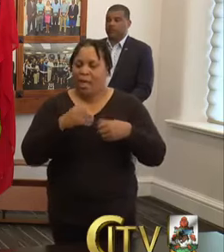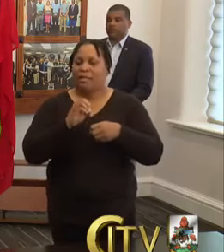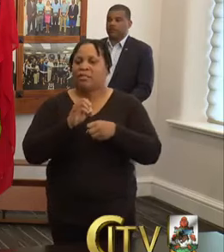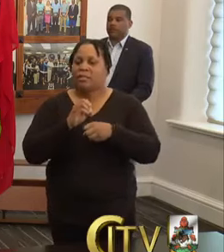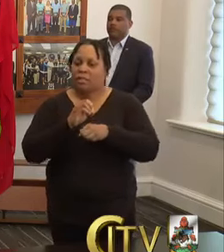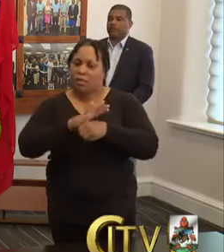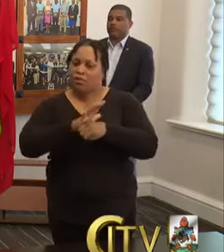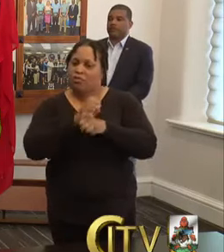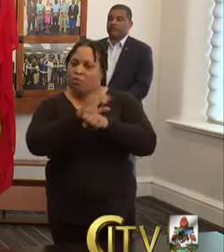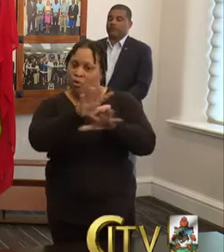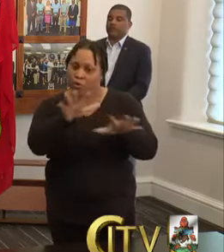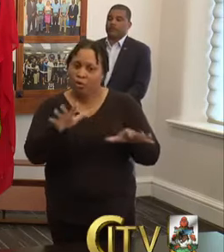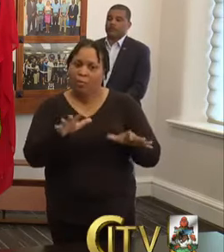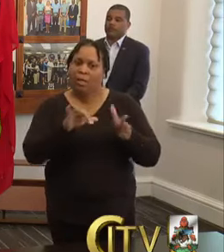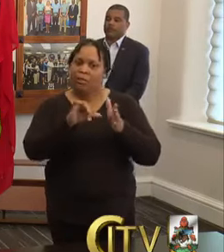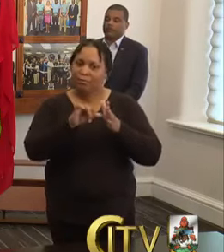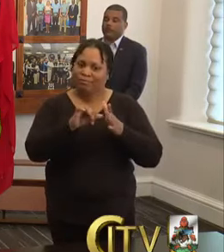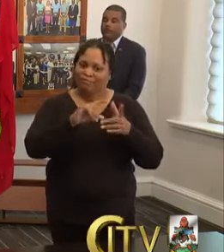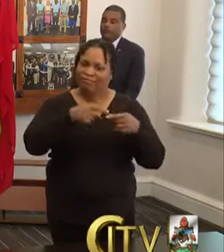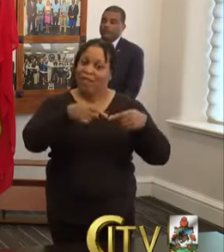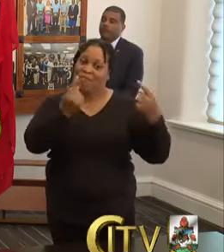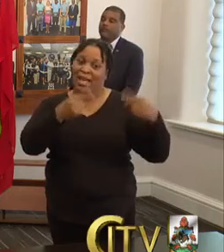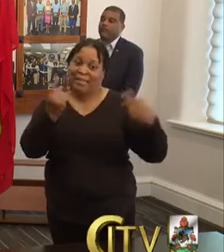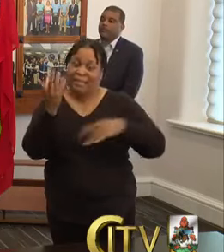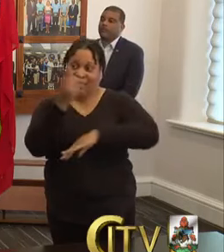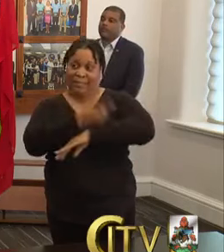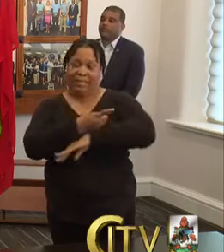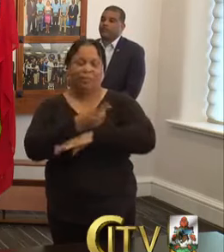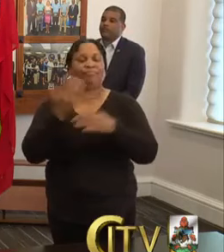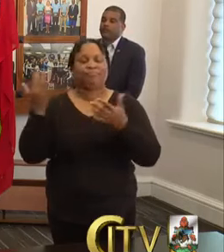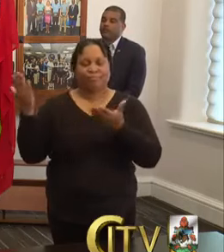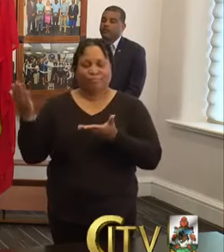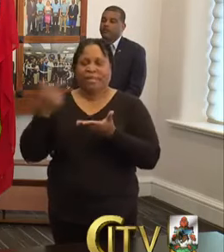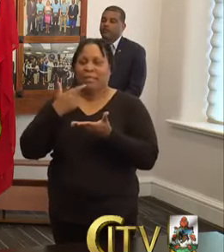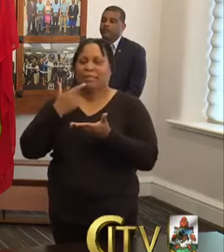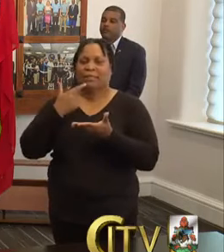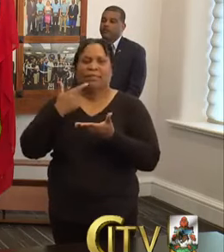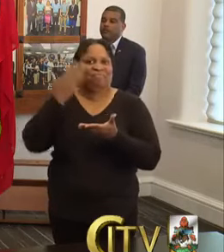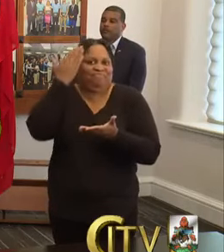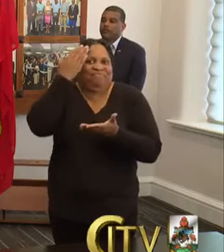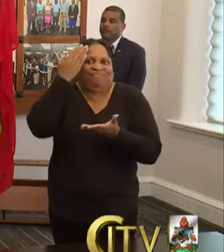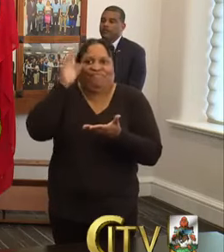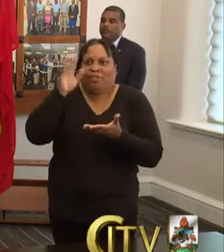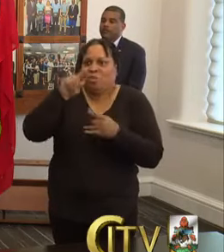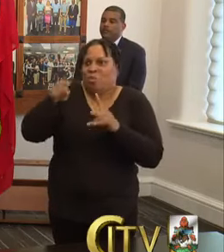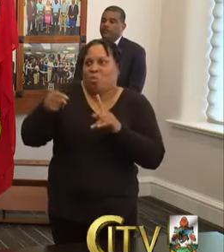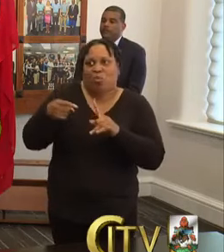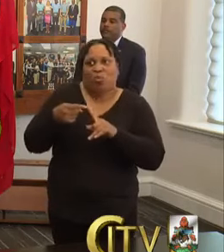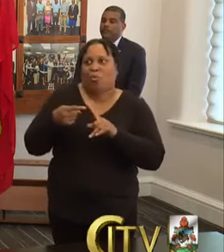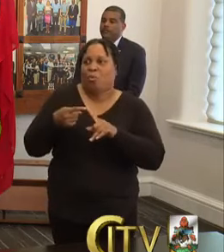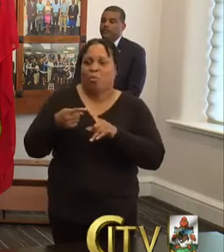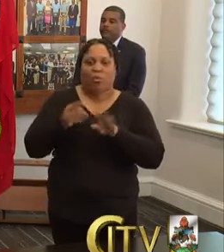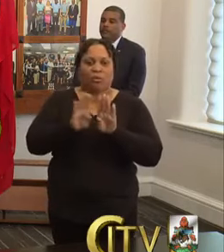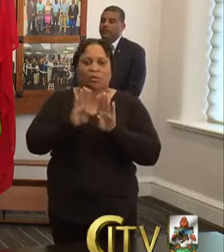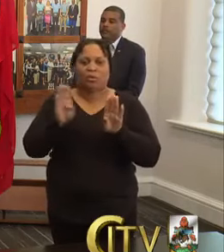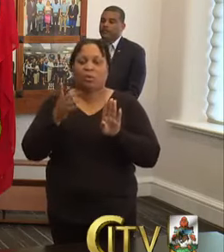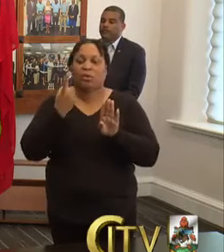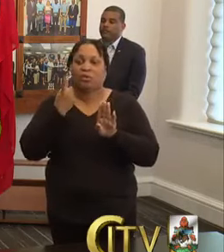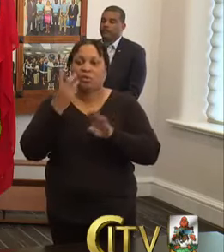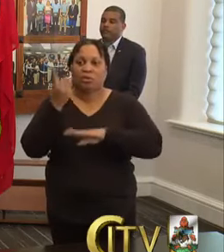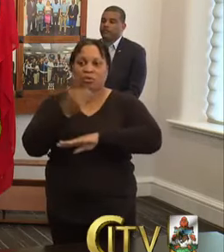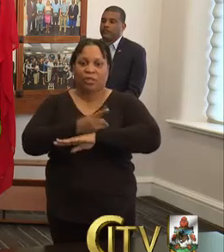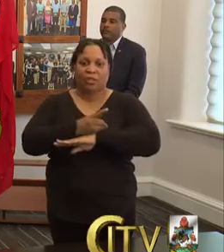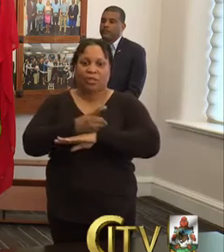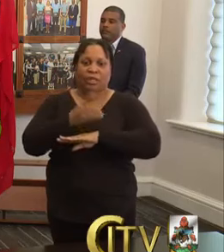Um, as I said inside of my statement, the government, um, has not made a decision as to when the airport is going to reopen. The current date is, uh,